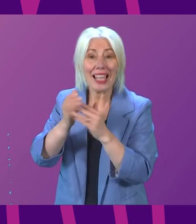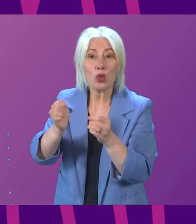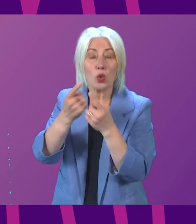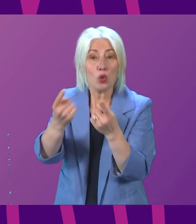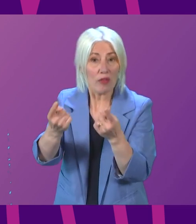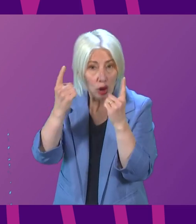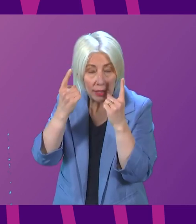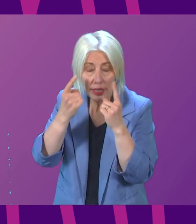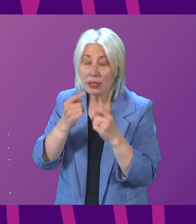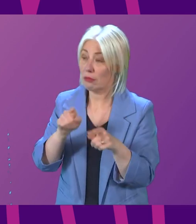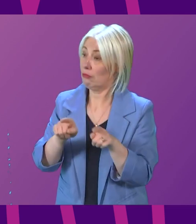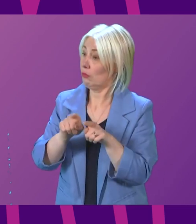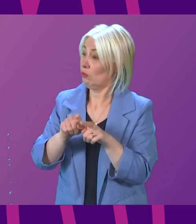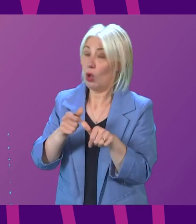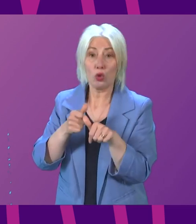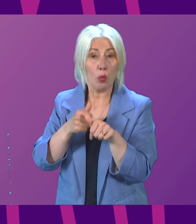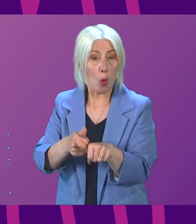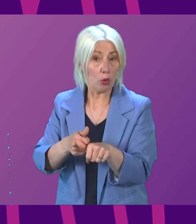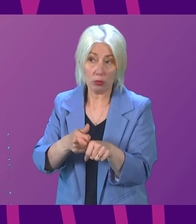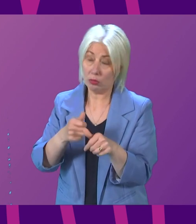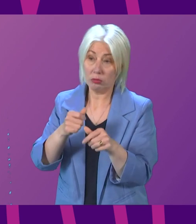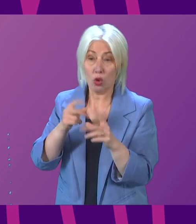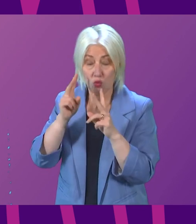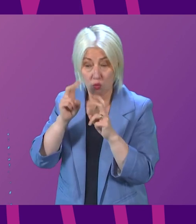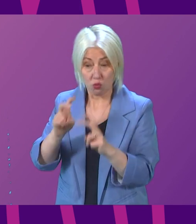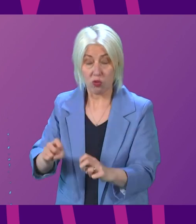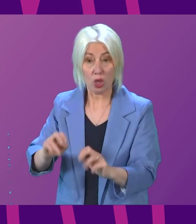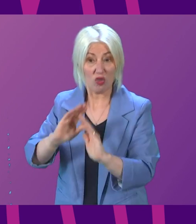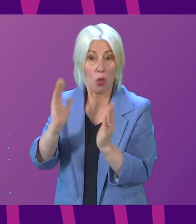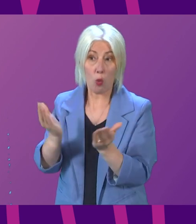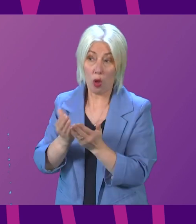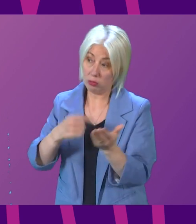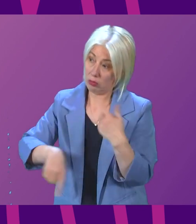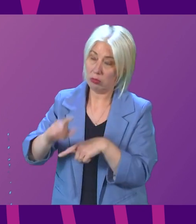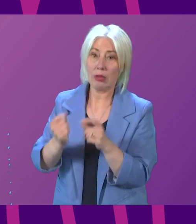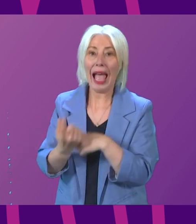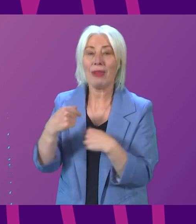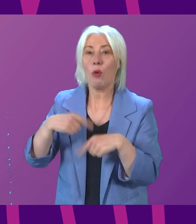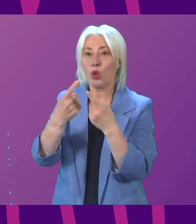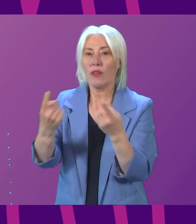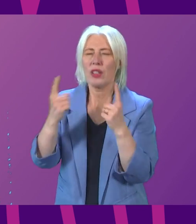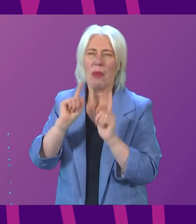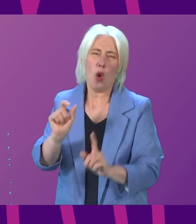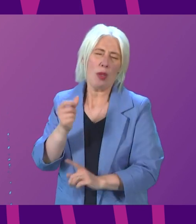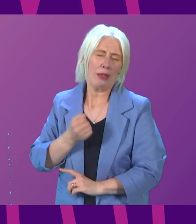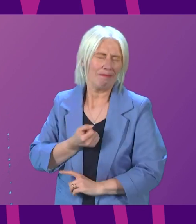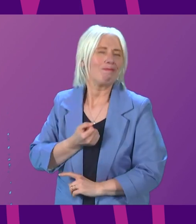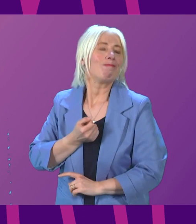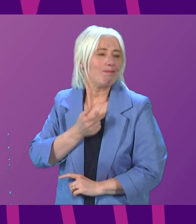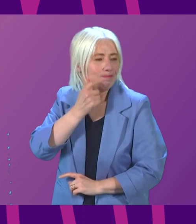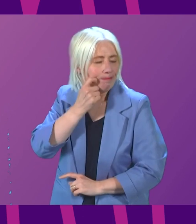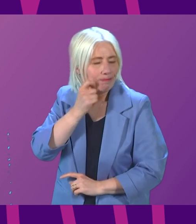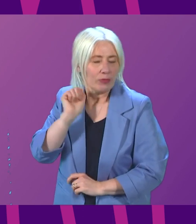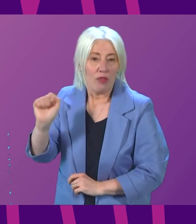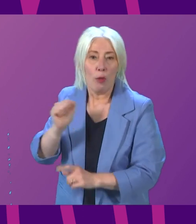of course we will continue to support the world-leading research that happens in our universities. But it is a bit galling to hear a Conservative